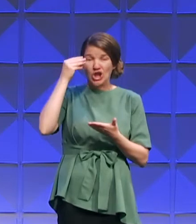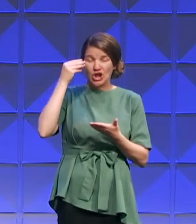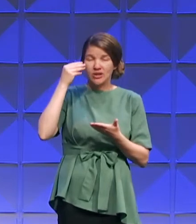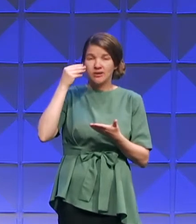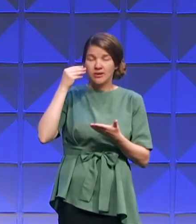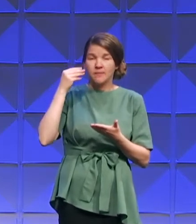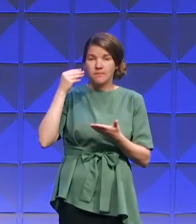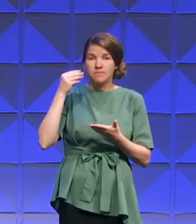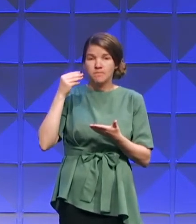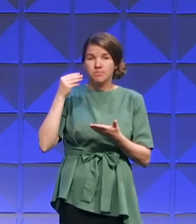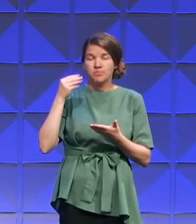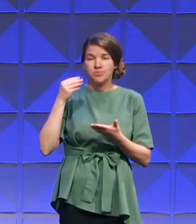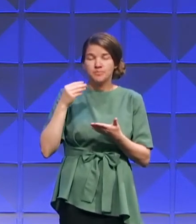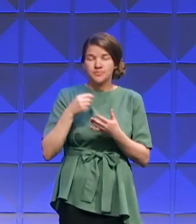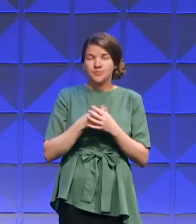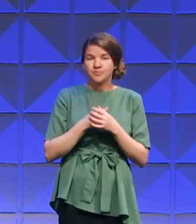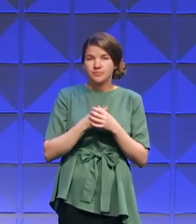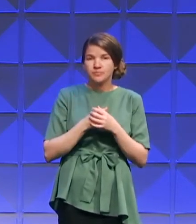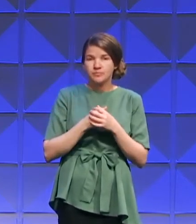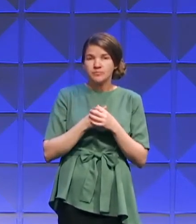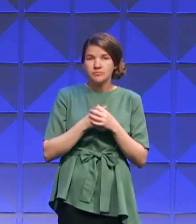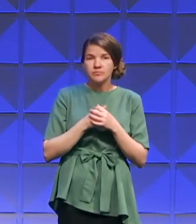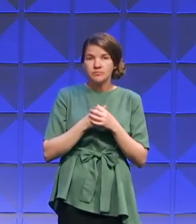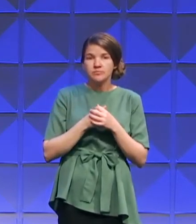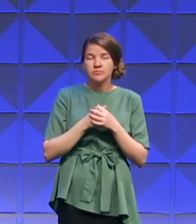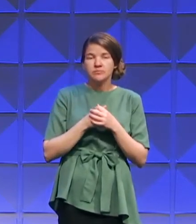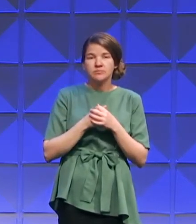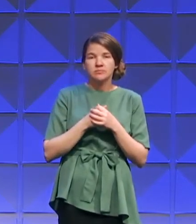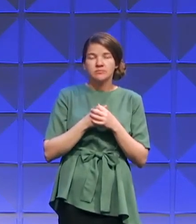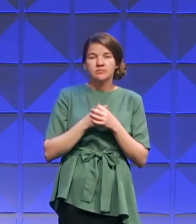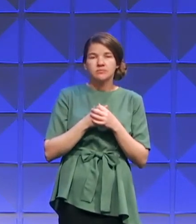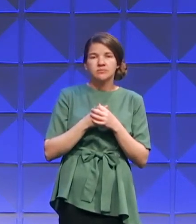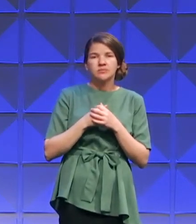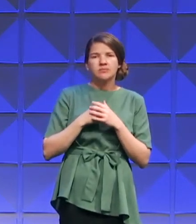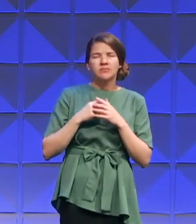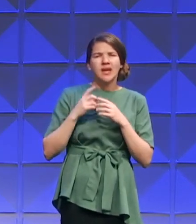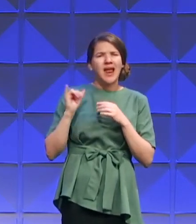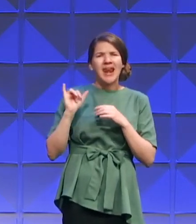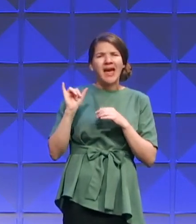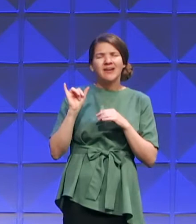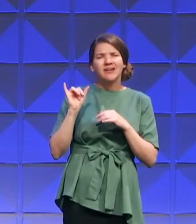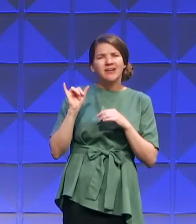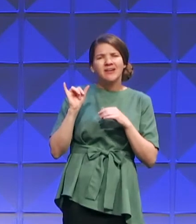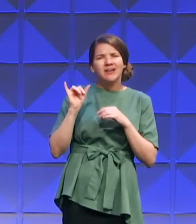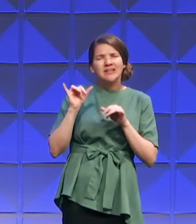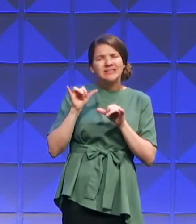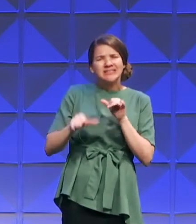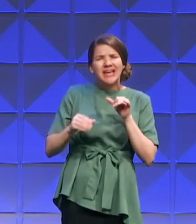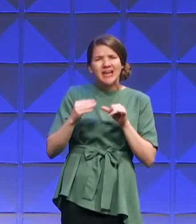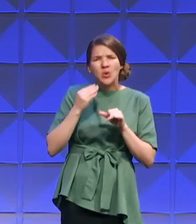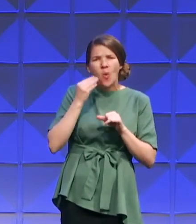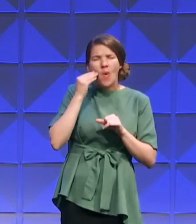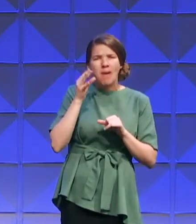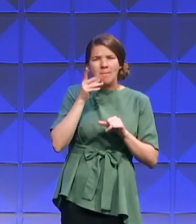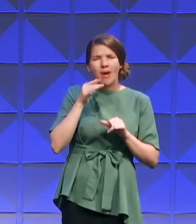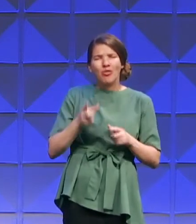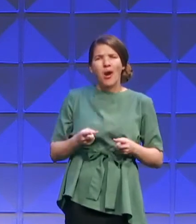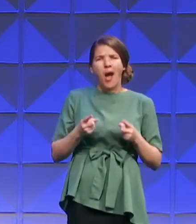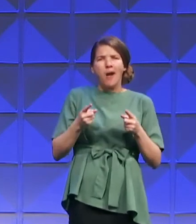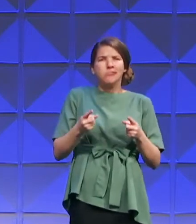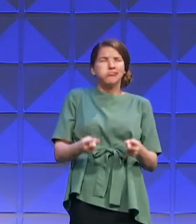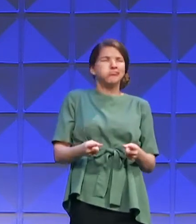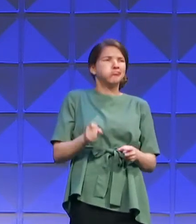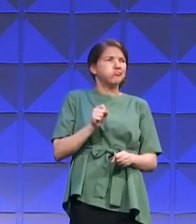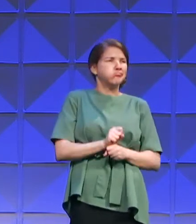we had heard, that she doesn't work, she's a stay-at-home mother, is not true. She does work,